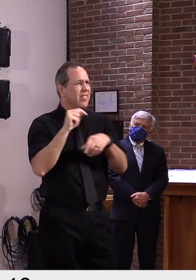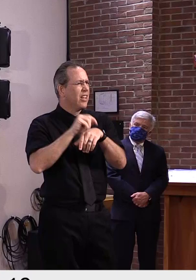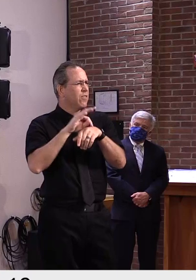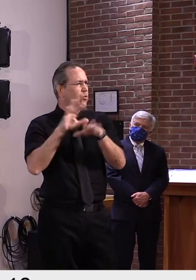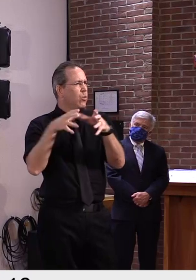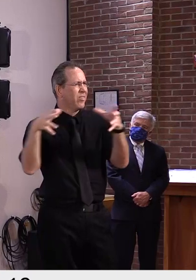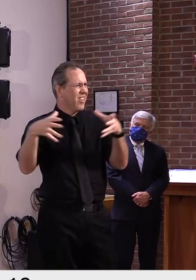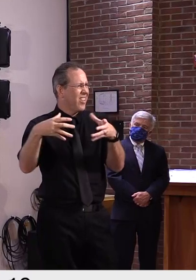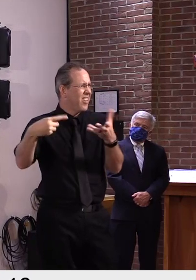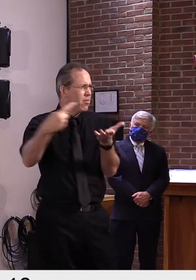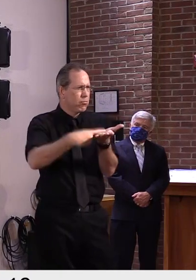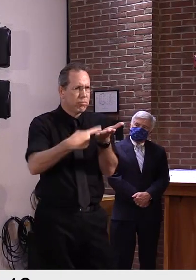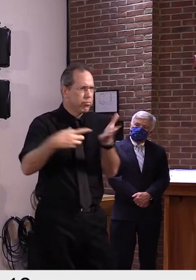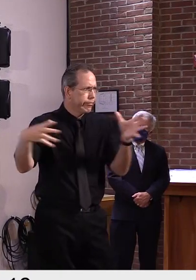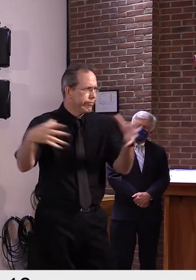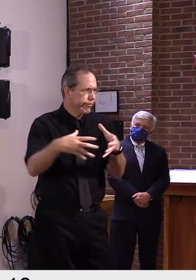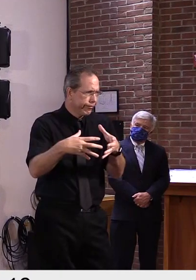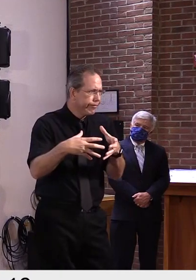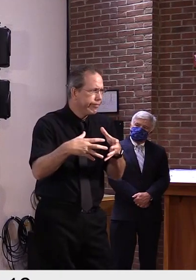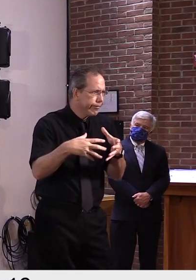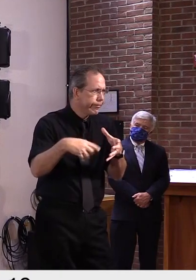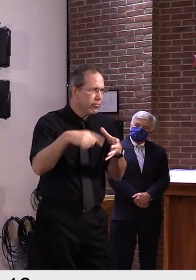with actual, um,